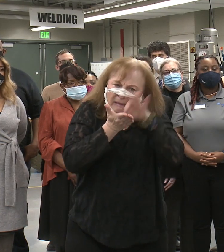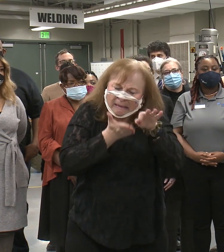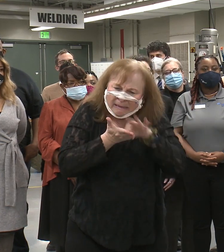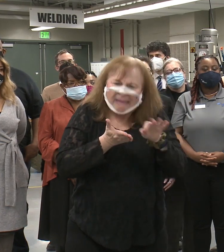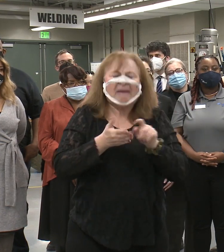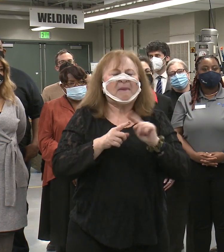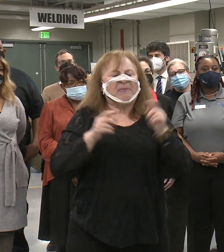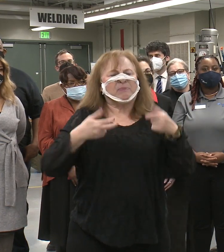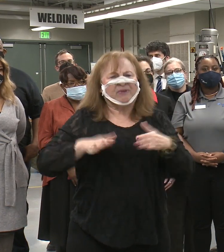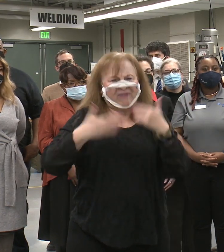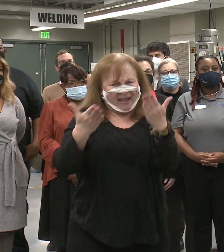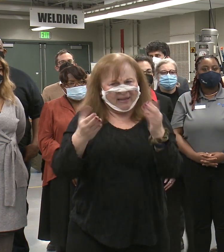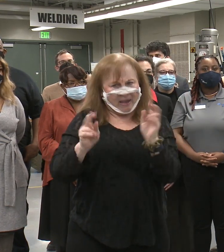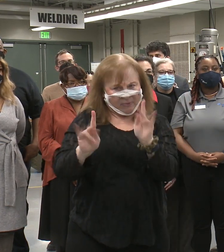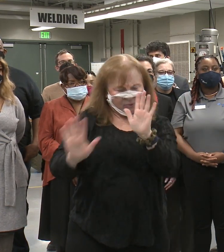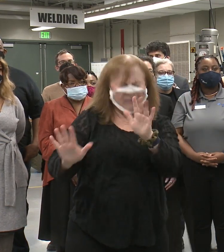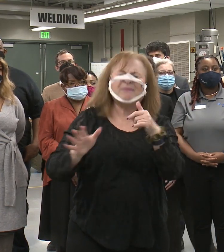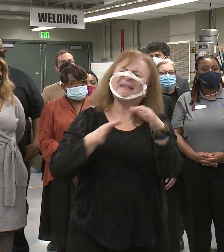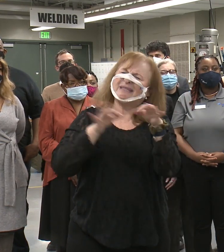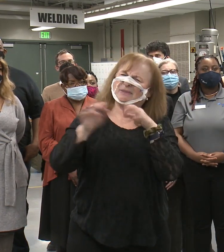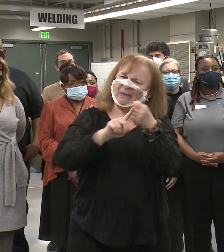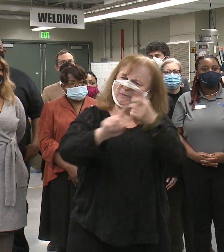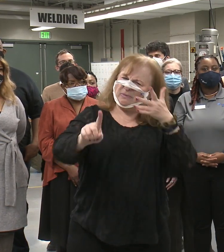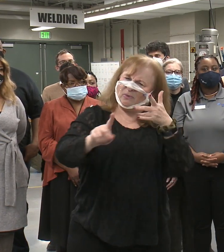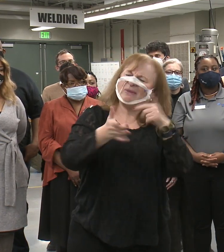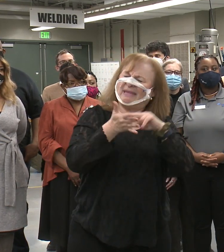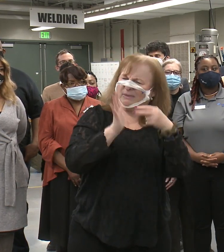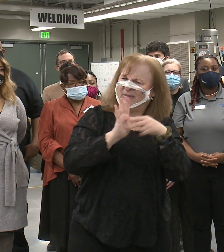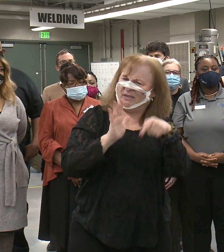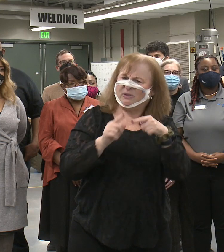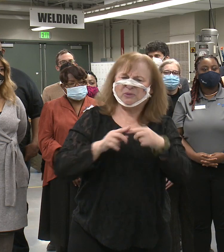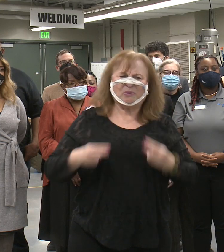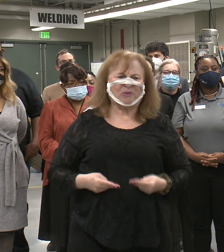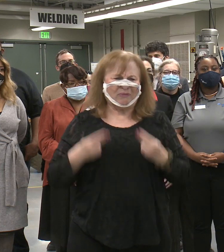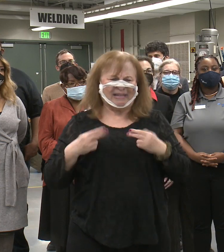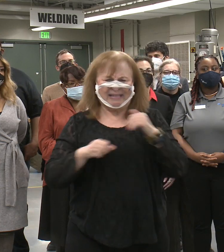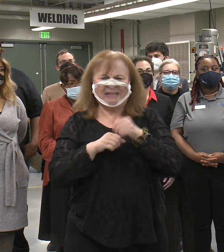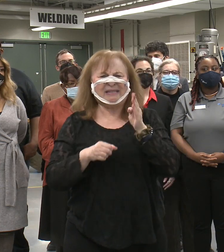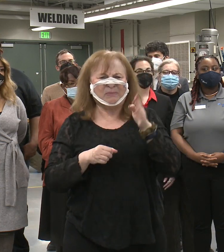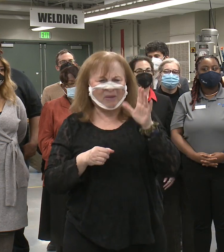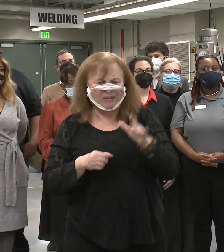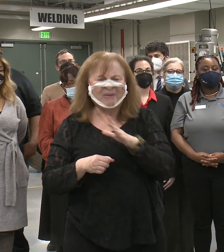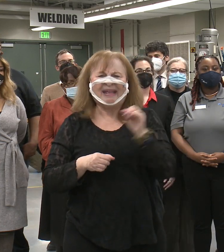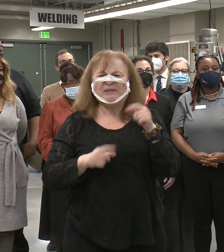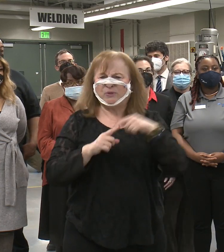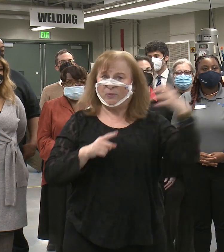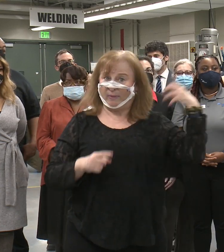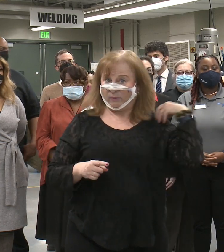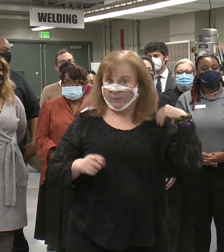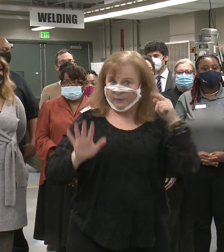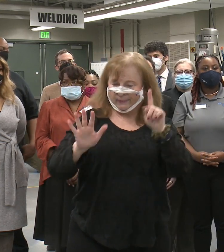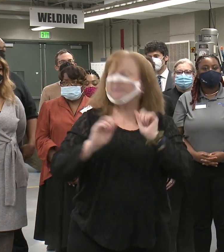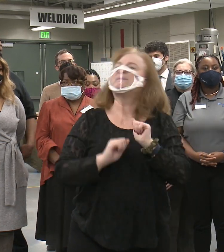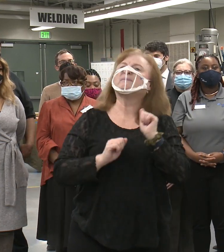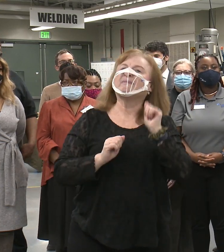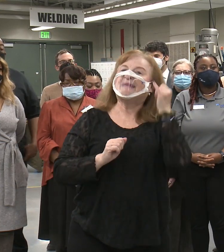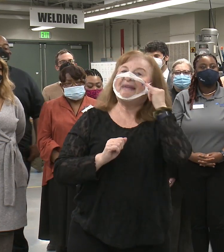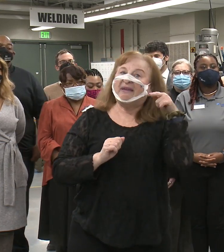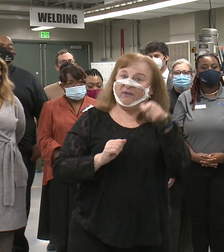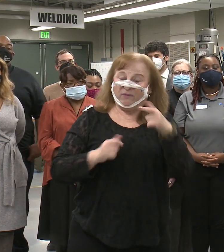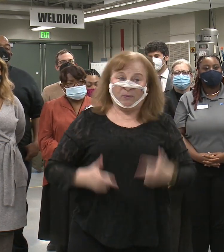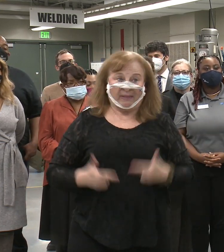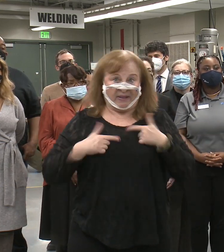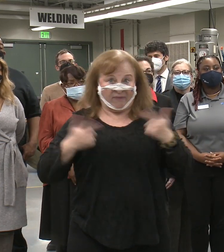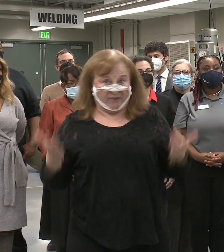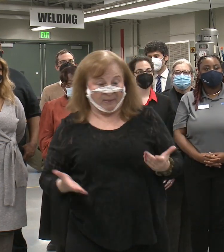providing opportunities. So let me talk about what this really means to the residents of Baltimore and to employers. So if you're a